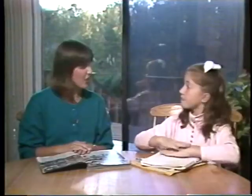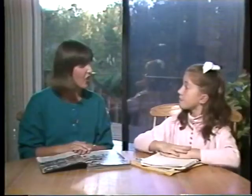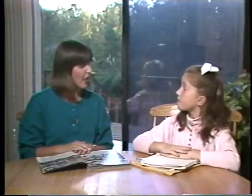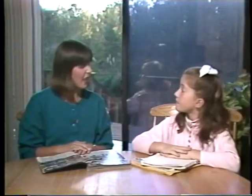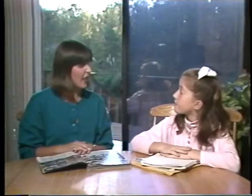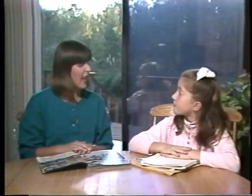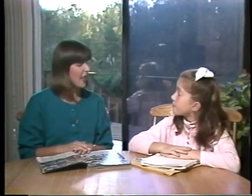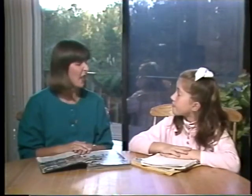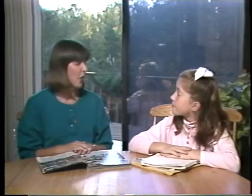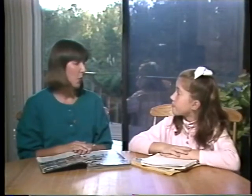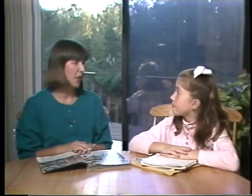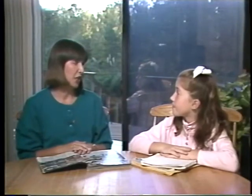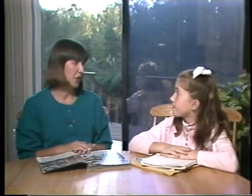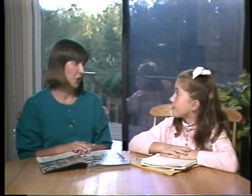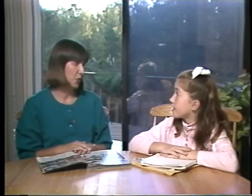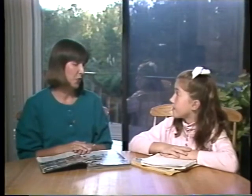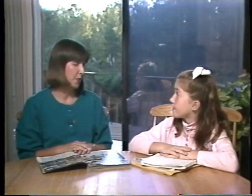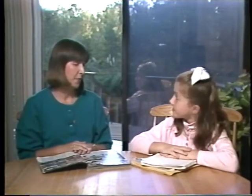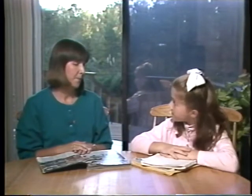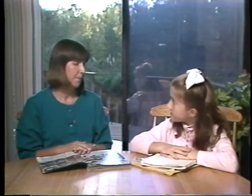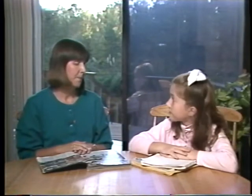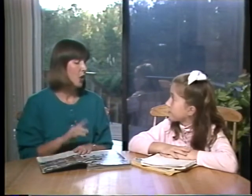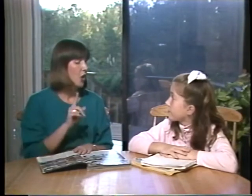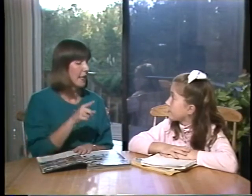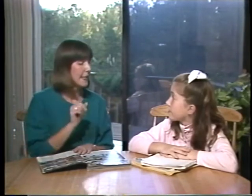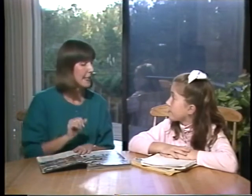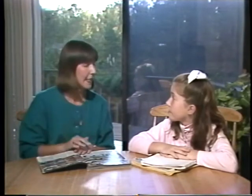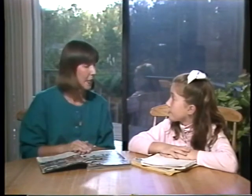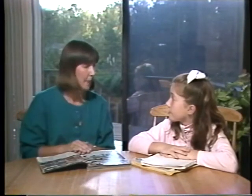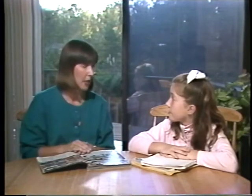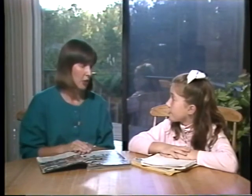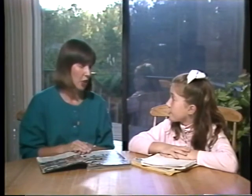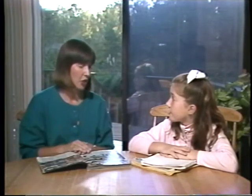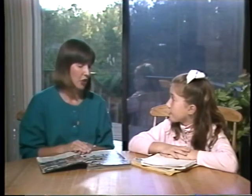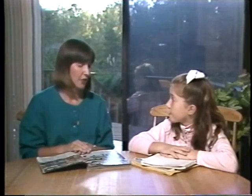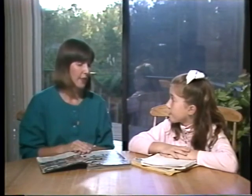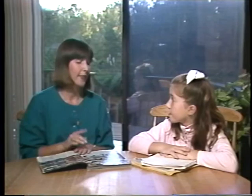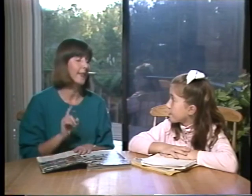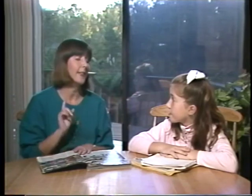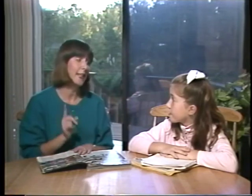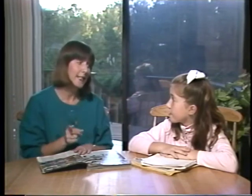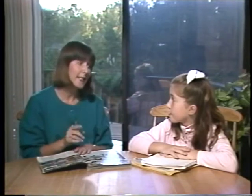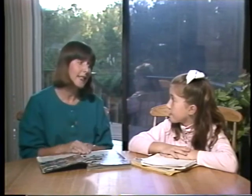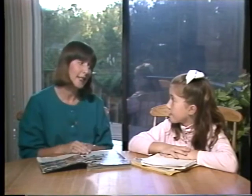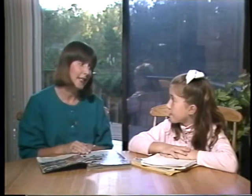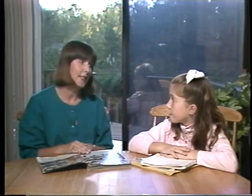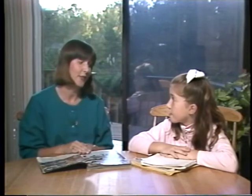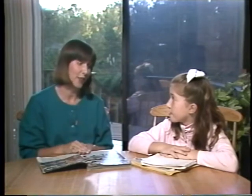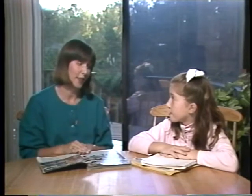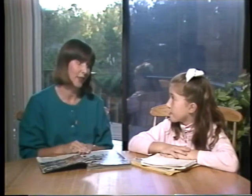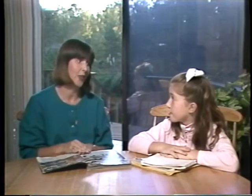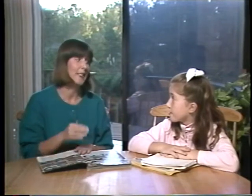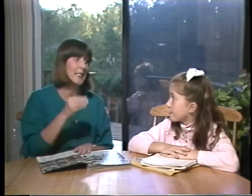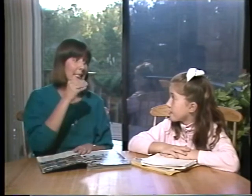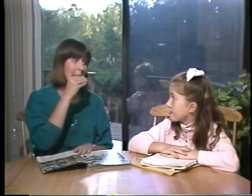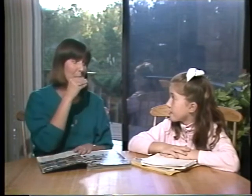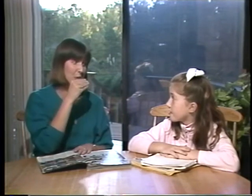good. And then everyone can choose. Okay, let's think about lunch. I think the easiest things to fix are sandwiches.